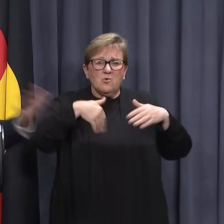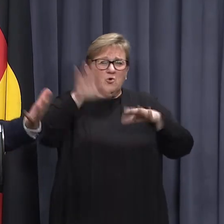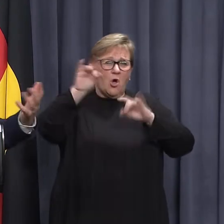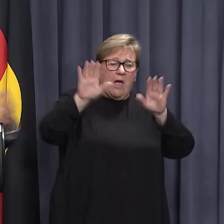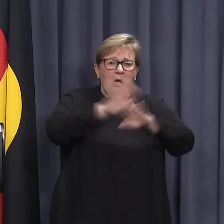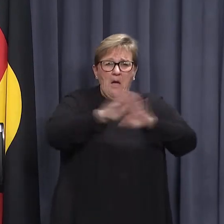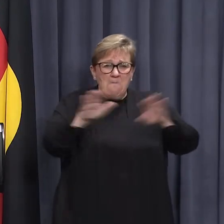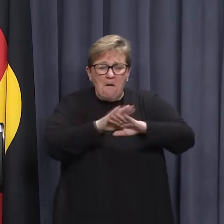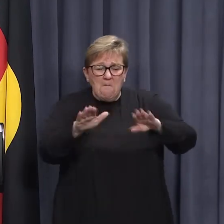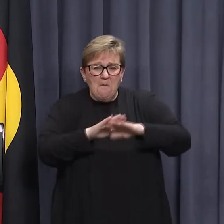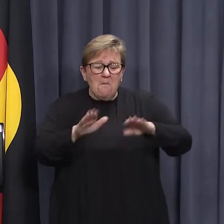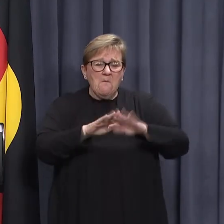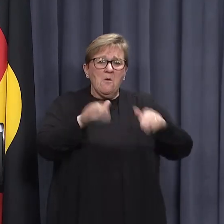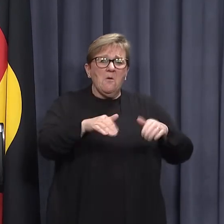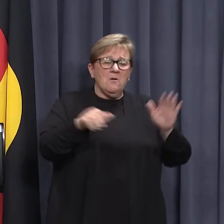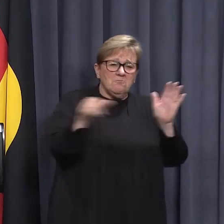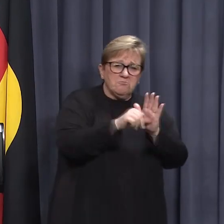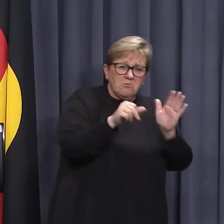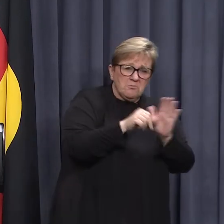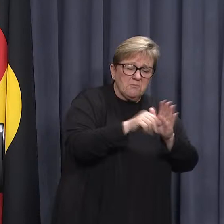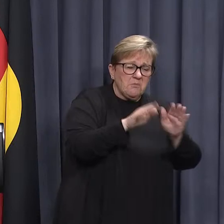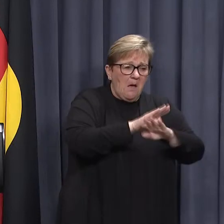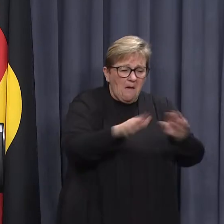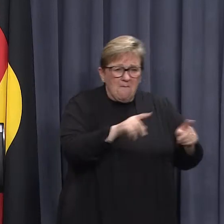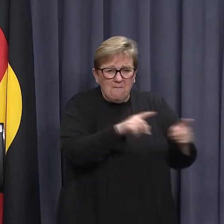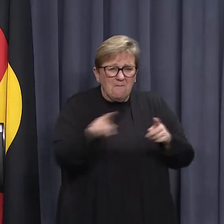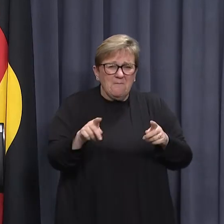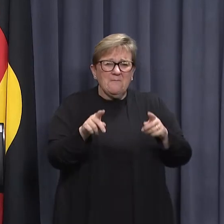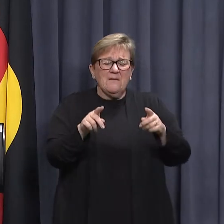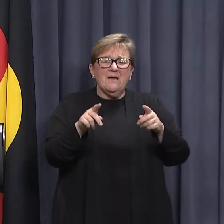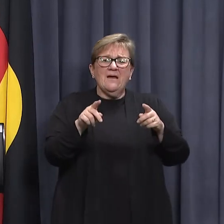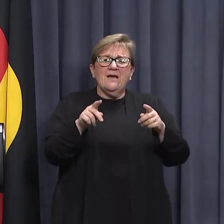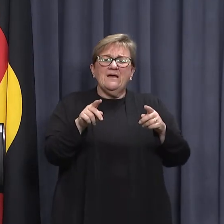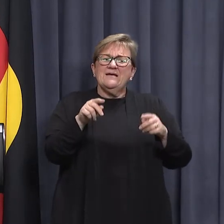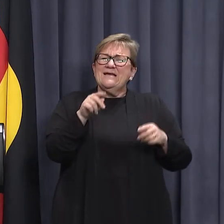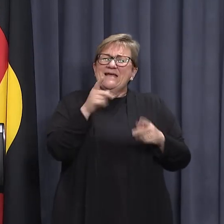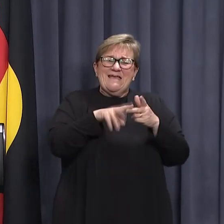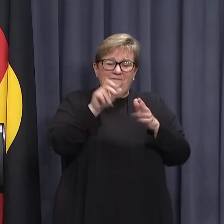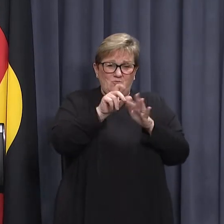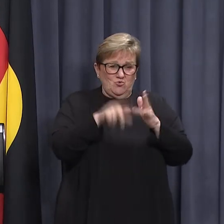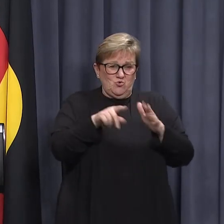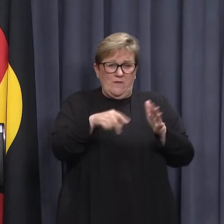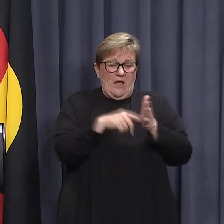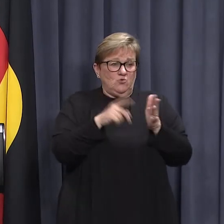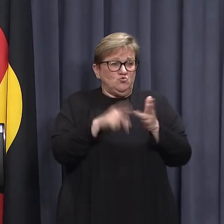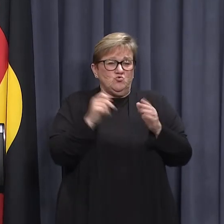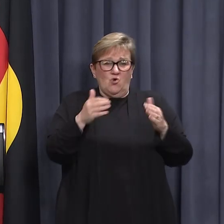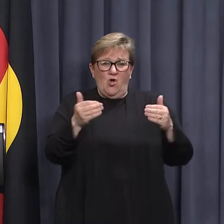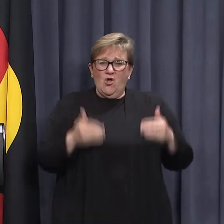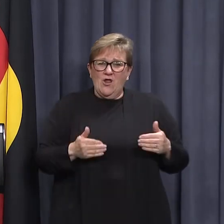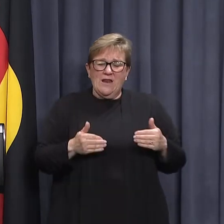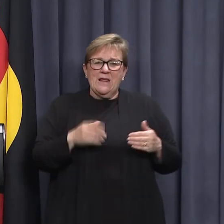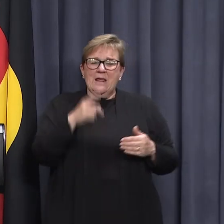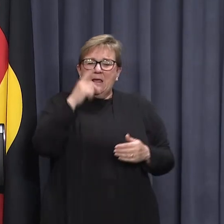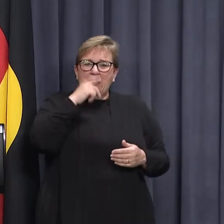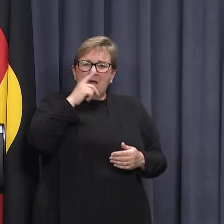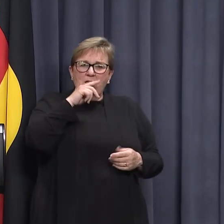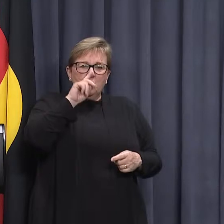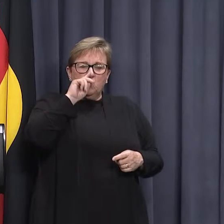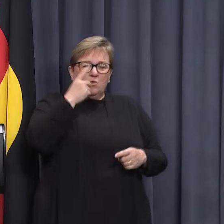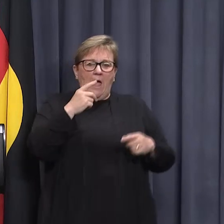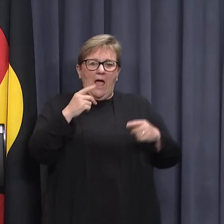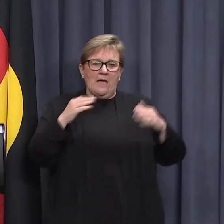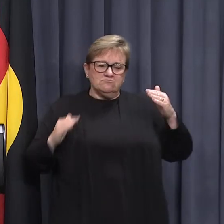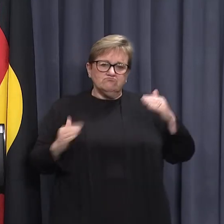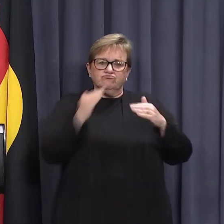out, putting in place restrictions on venues, all those sorts of things. If you do all that too early, then you lose the capacity to step